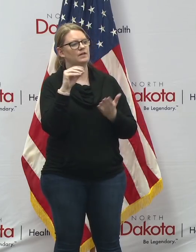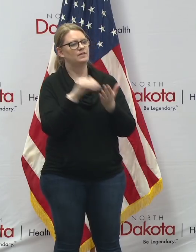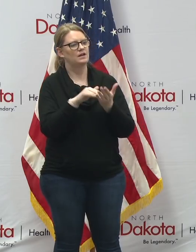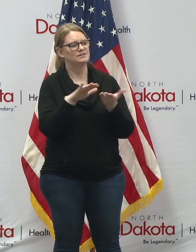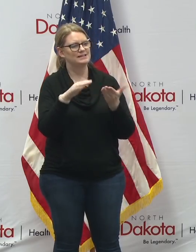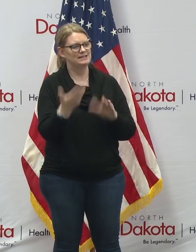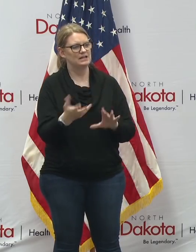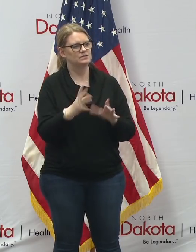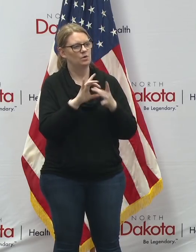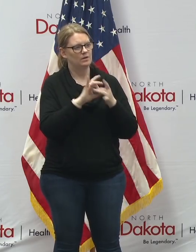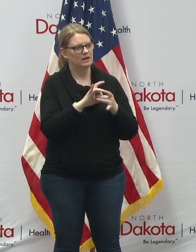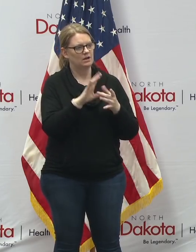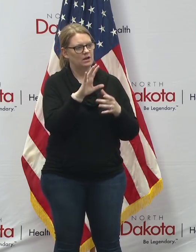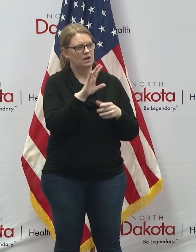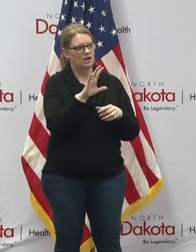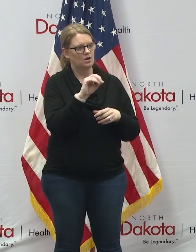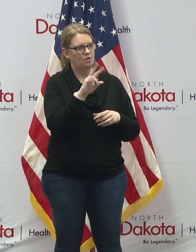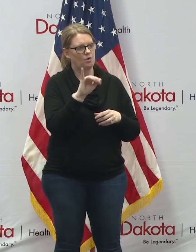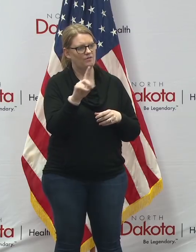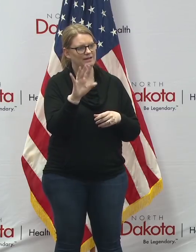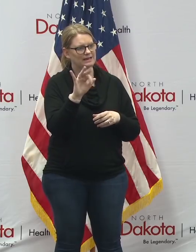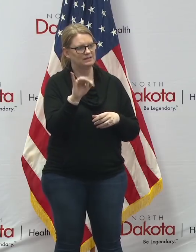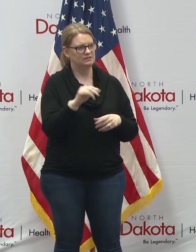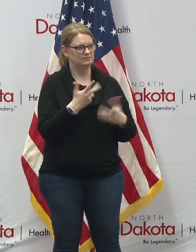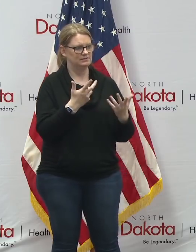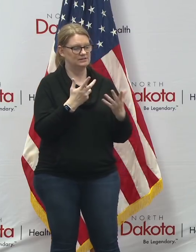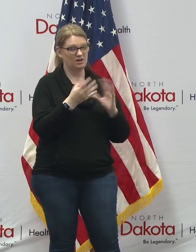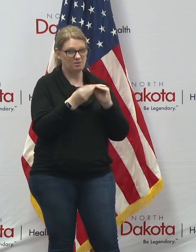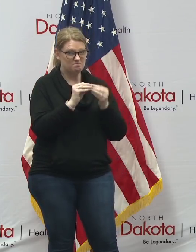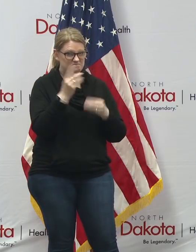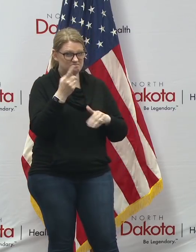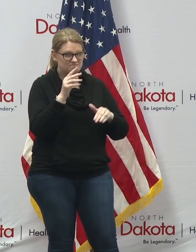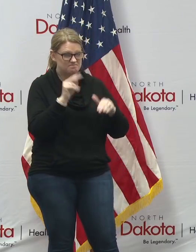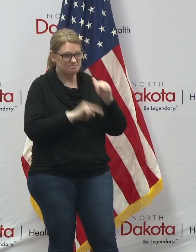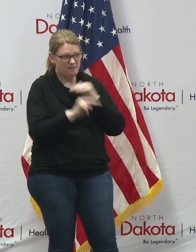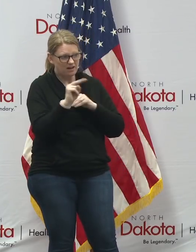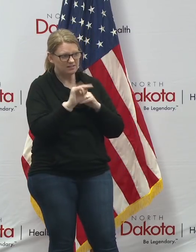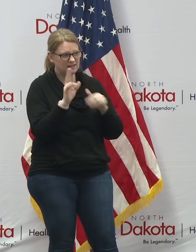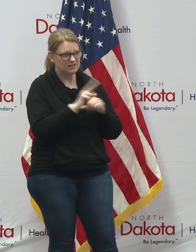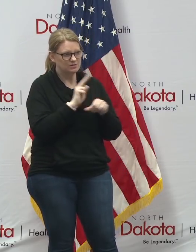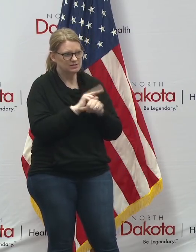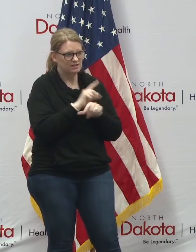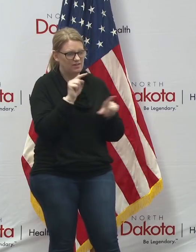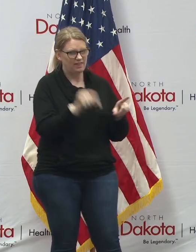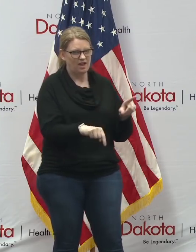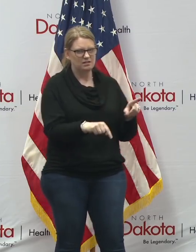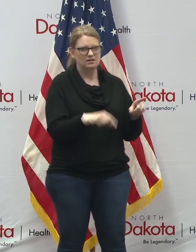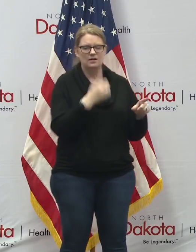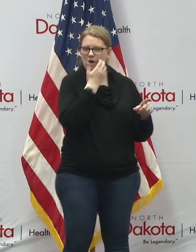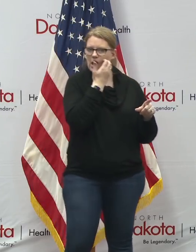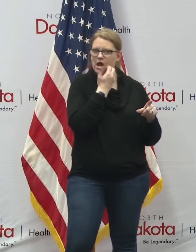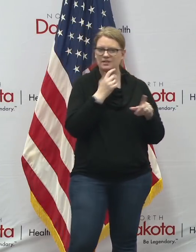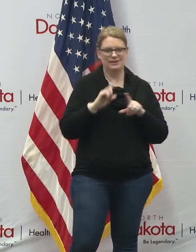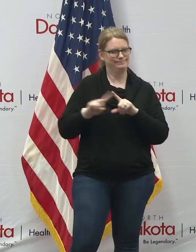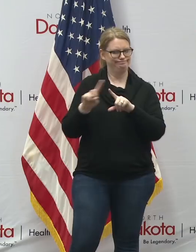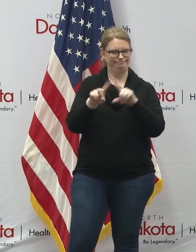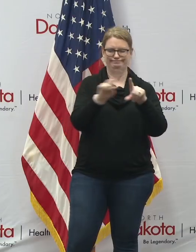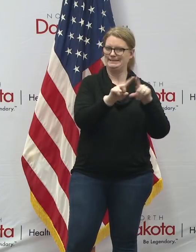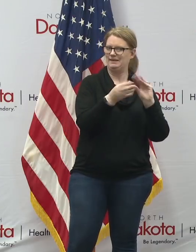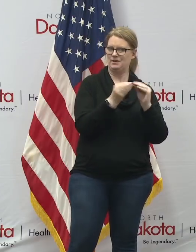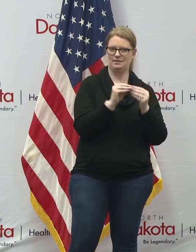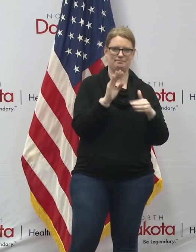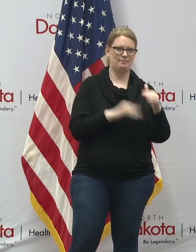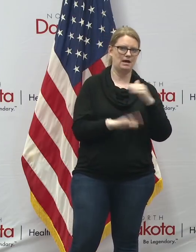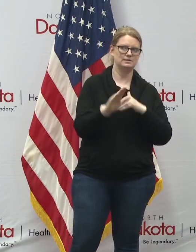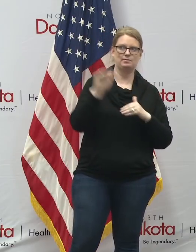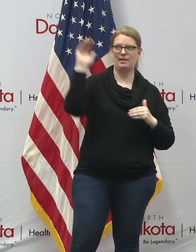is there a number or a model your office is using anticipating for this state uh there's a number of different models with you know high